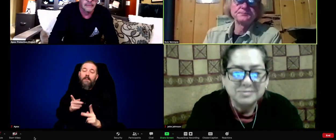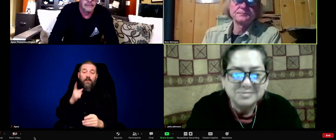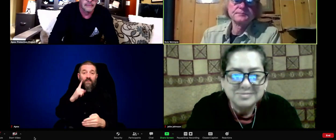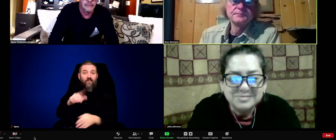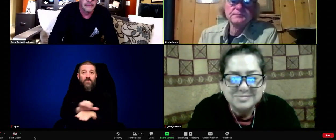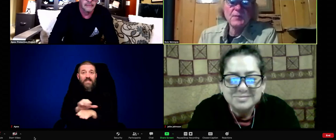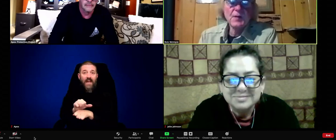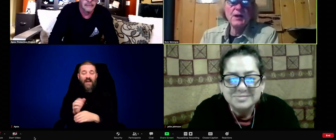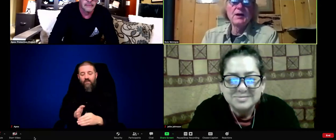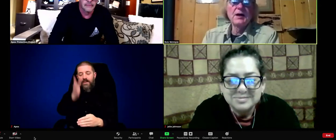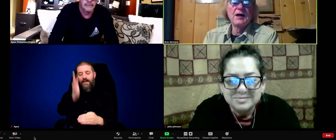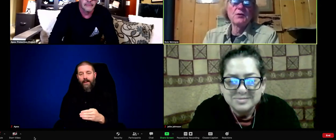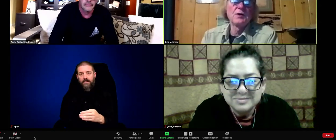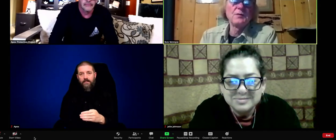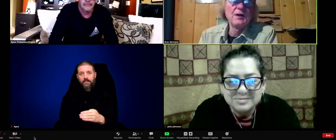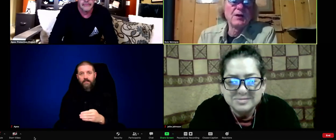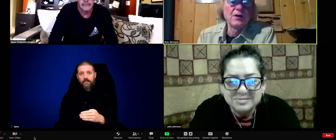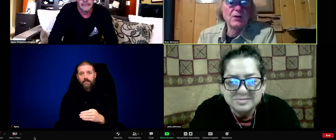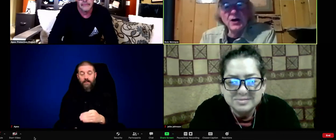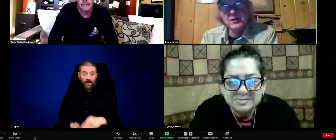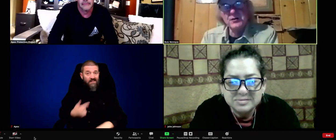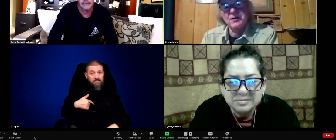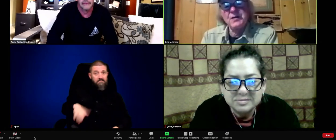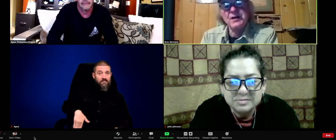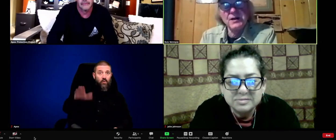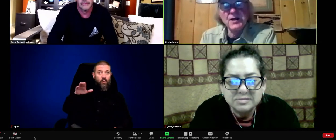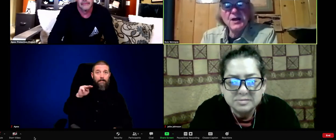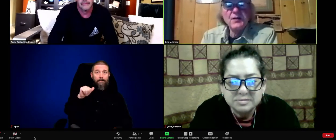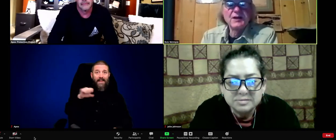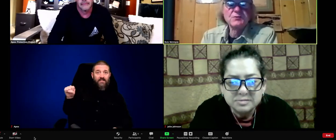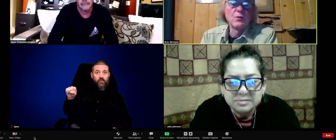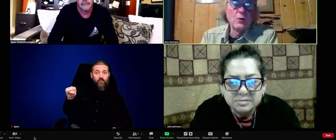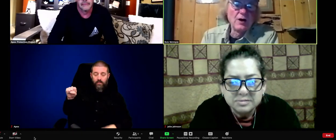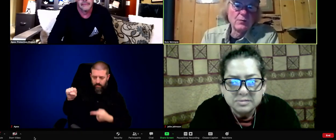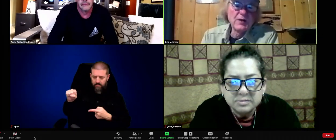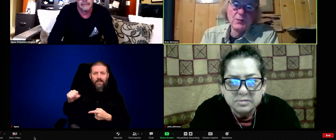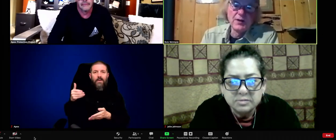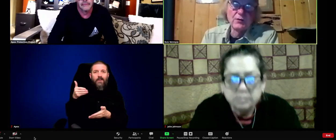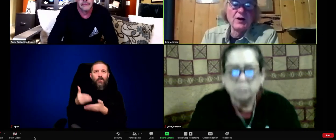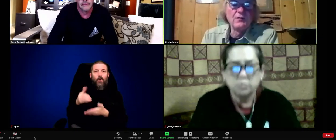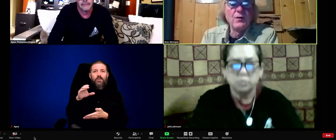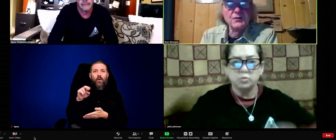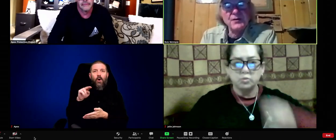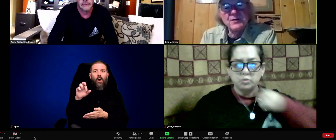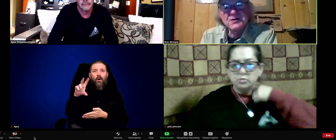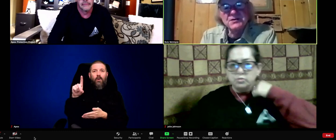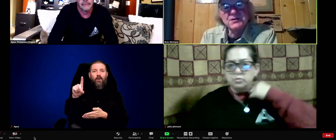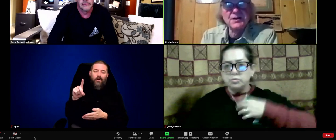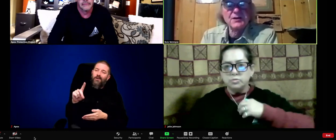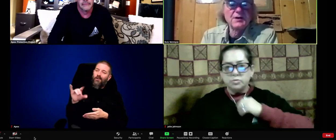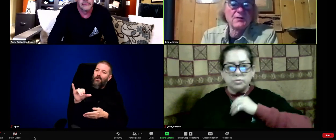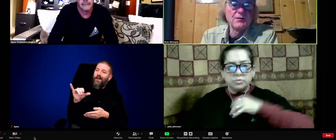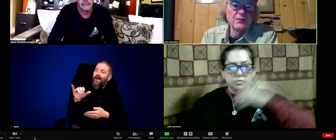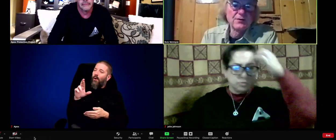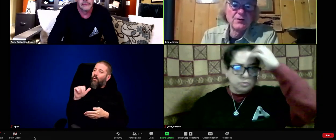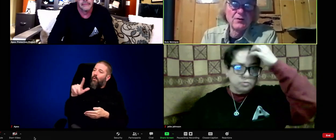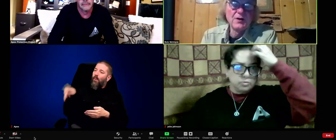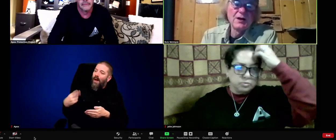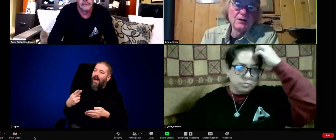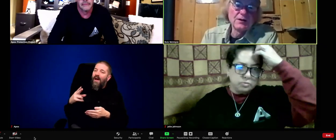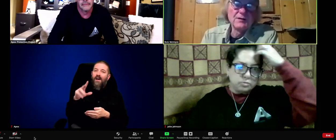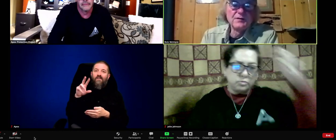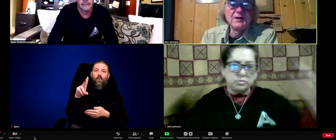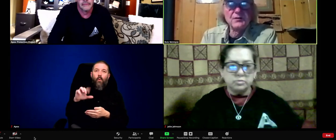because they're fellow hunters. Native Americans oftentimes will call wolves brothers in the hunt. that was their attitude.